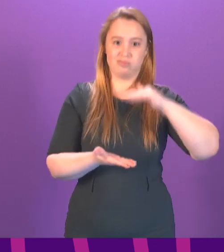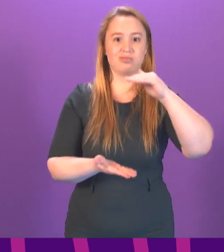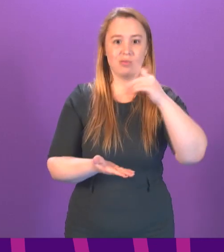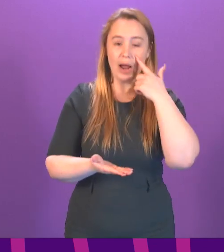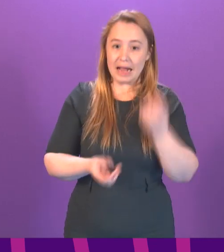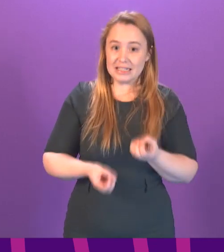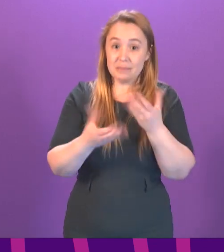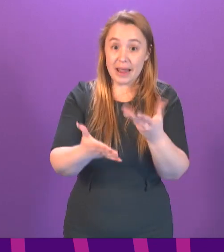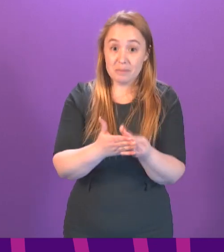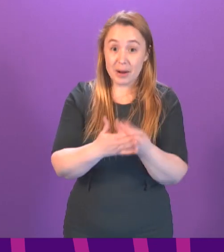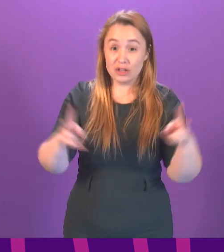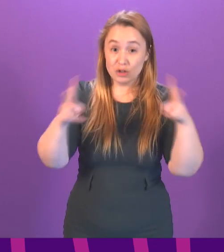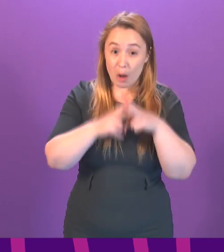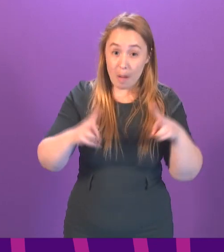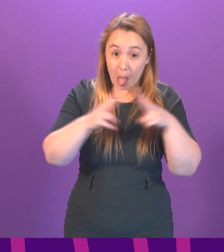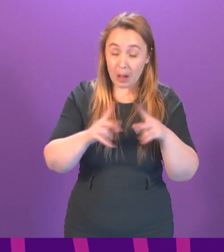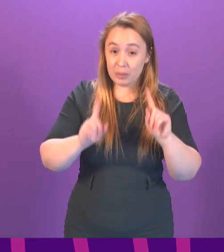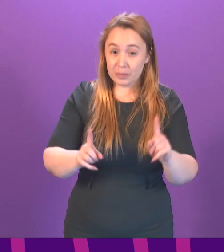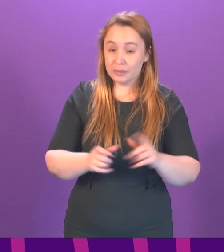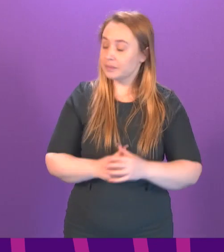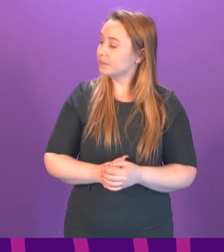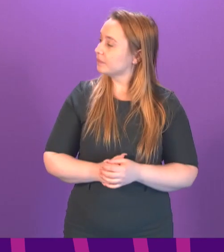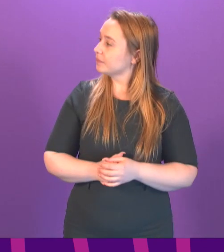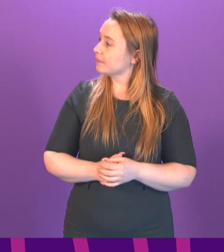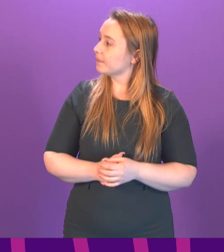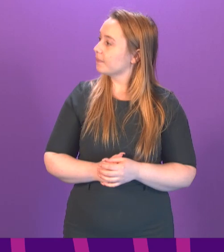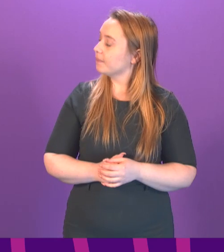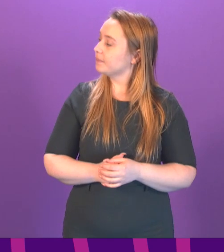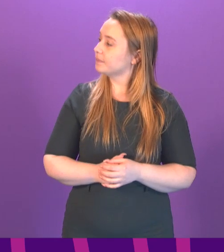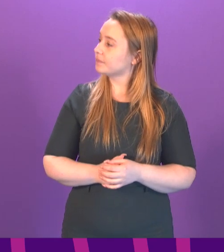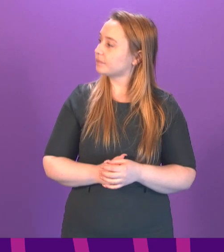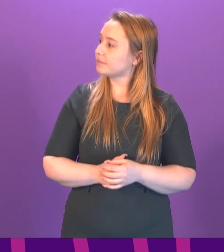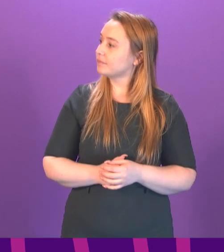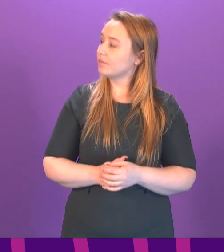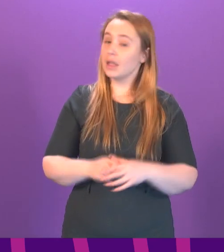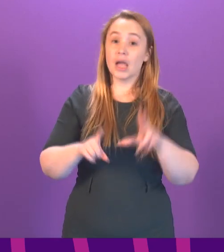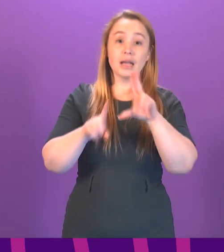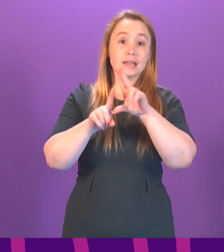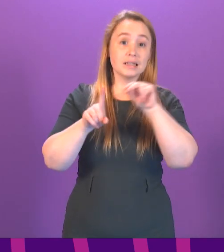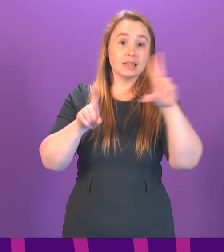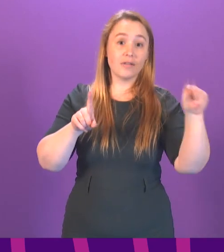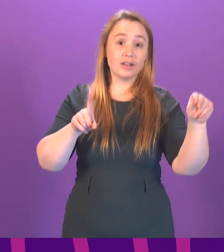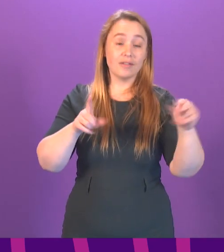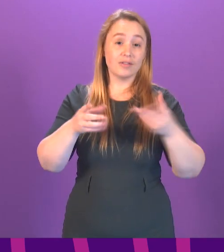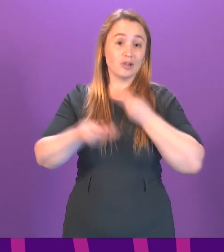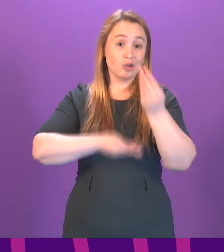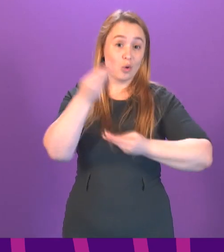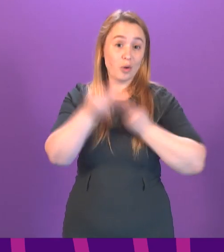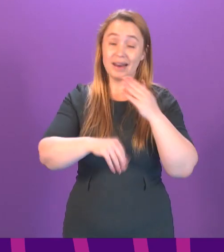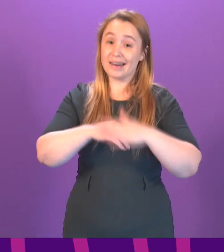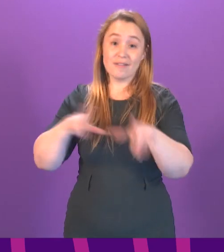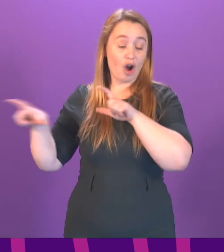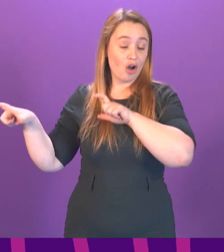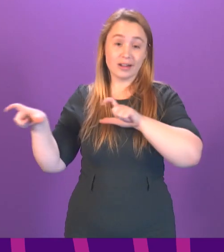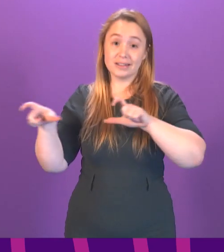twice? I certainly agree that looking for any consistency on the part of the Conservatives would be much harder than looking